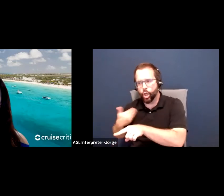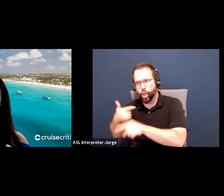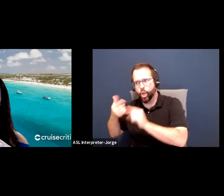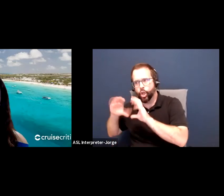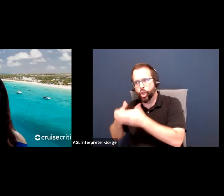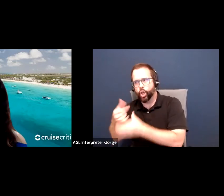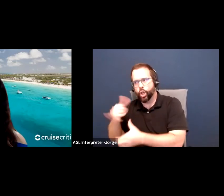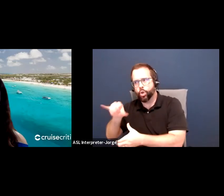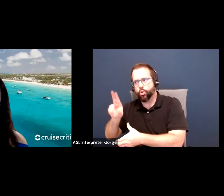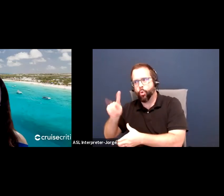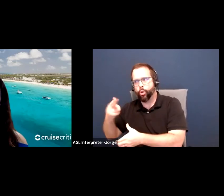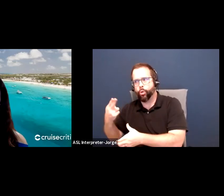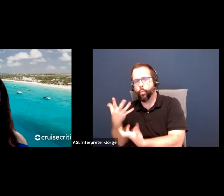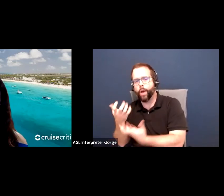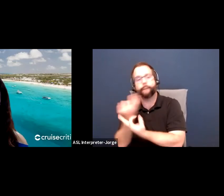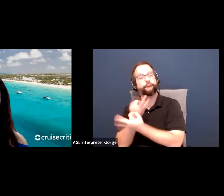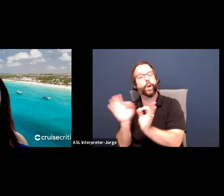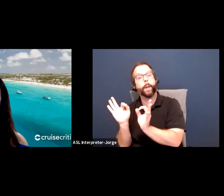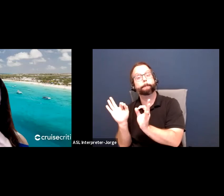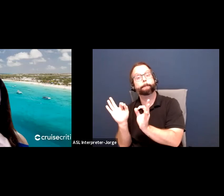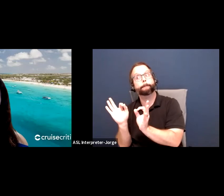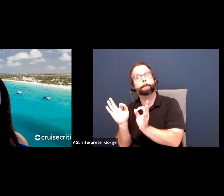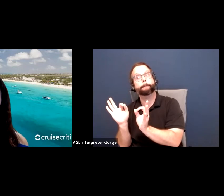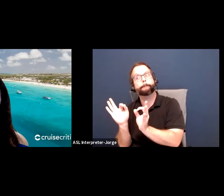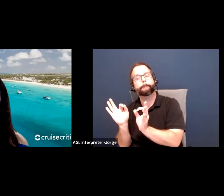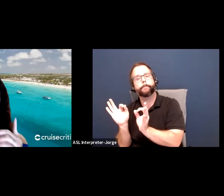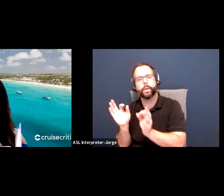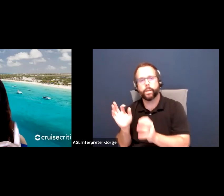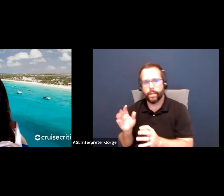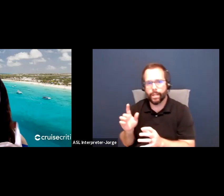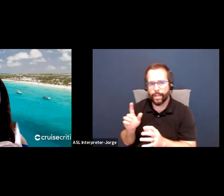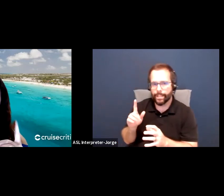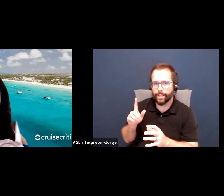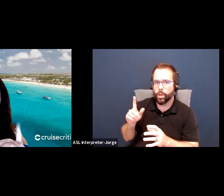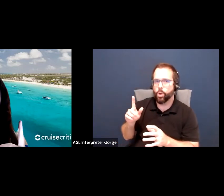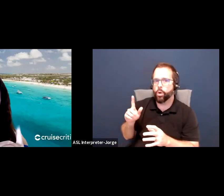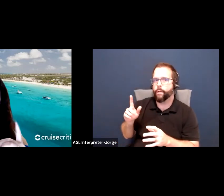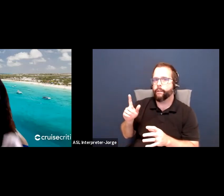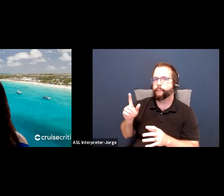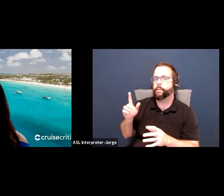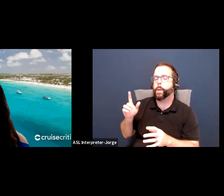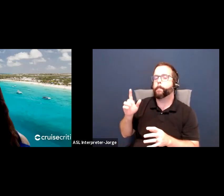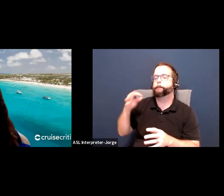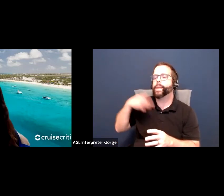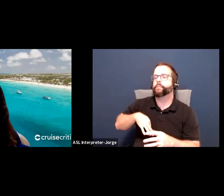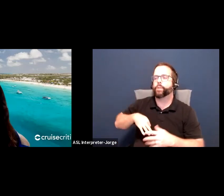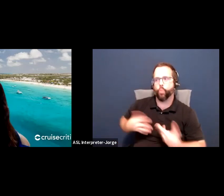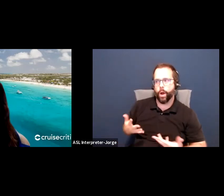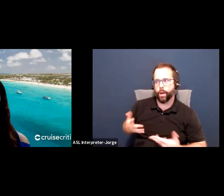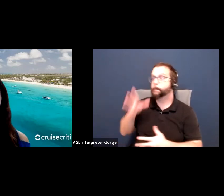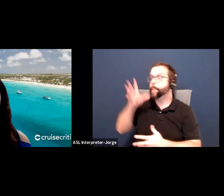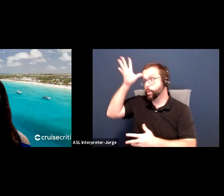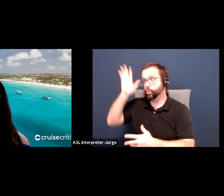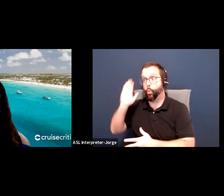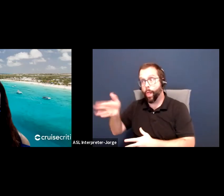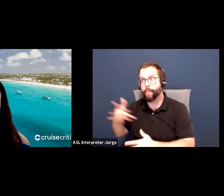need. It's the benefit. It's what the family is going to get. The parents are going to feel like their kids are safe, and then the kids,